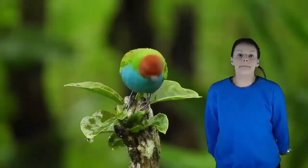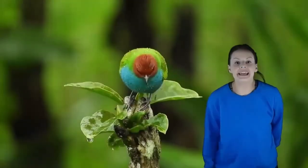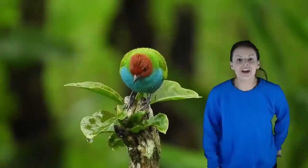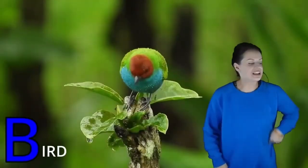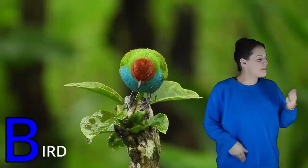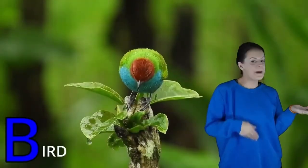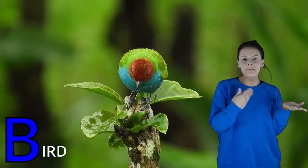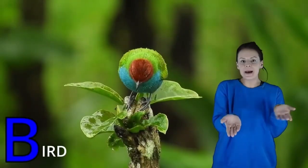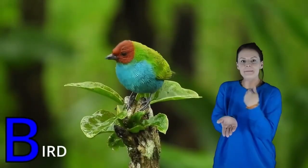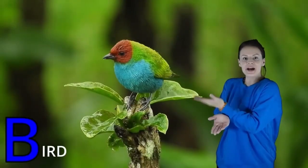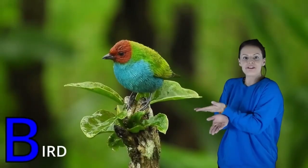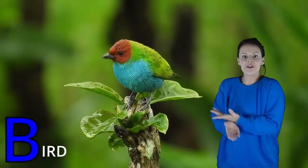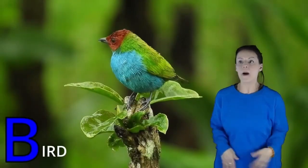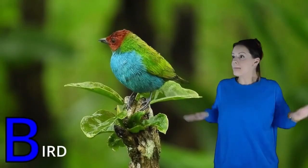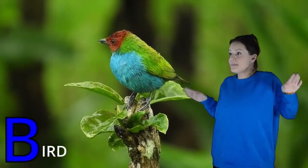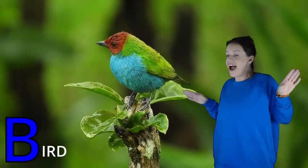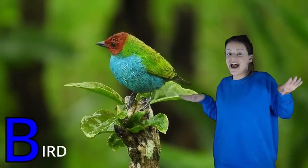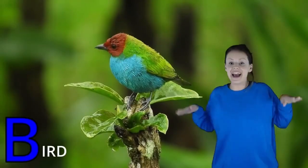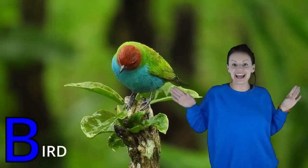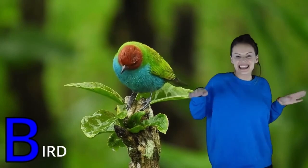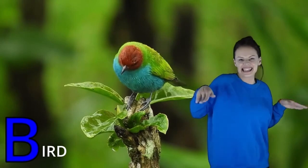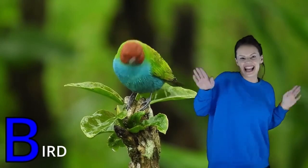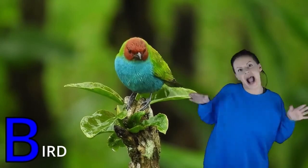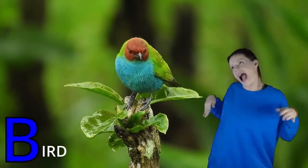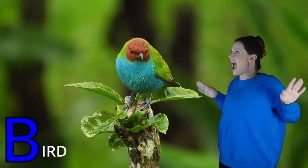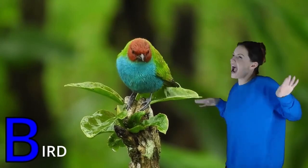B goes B-B-B for bow